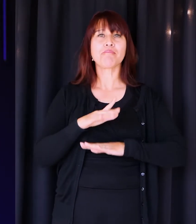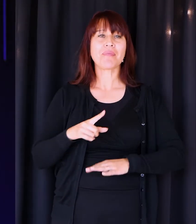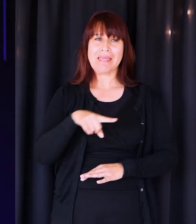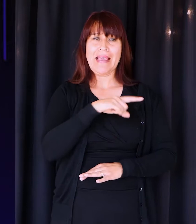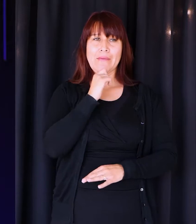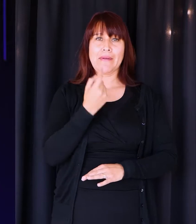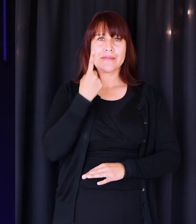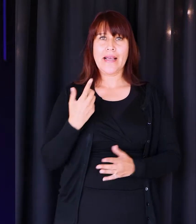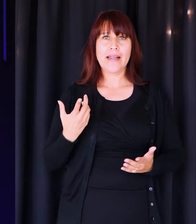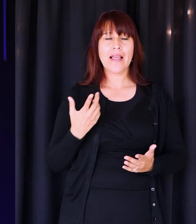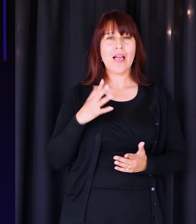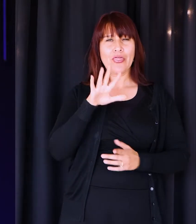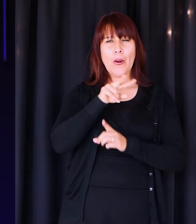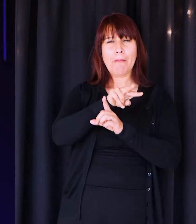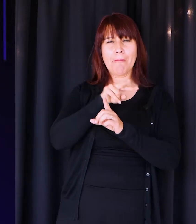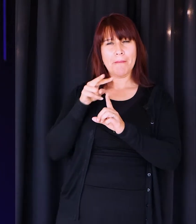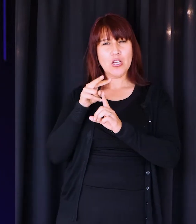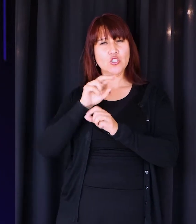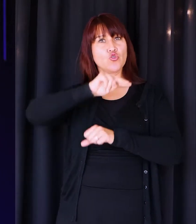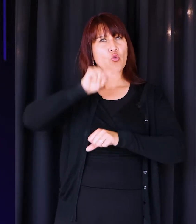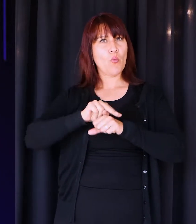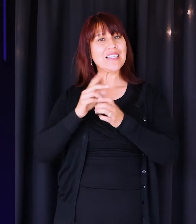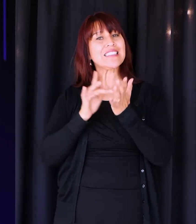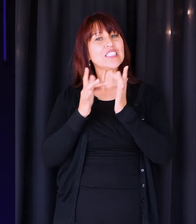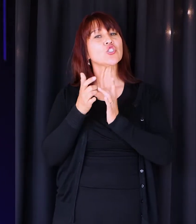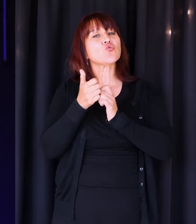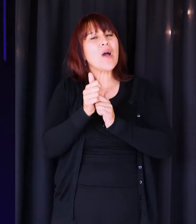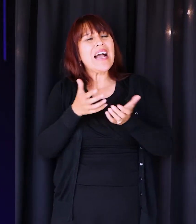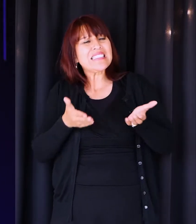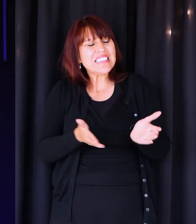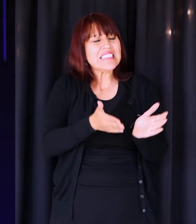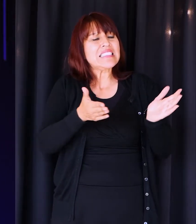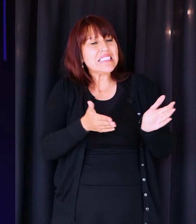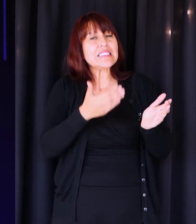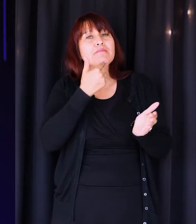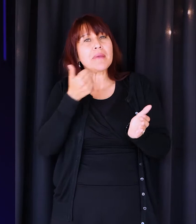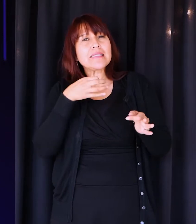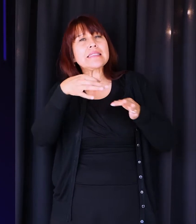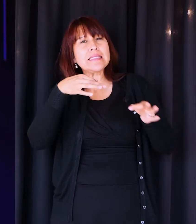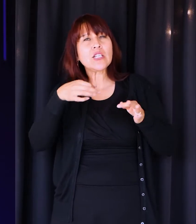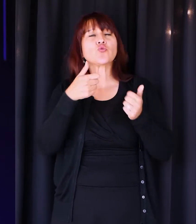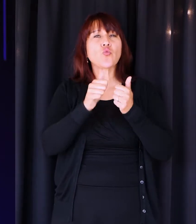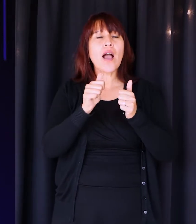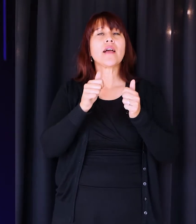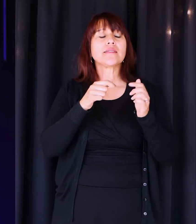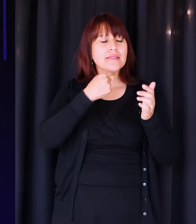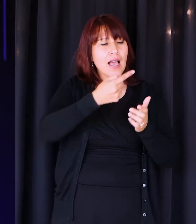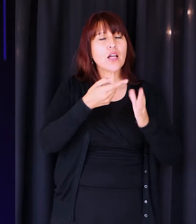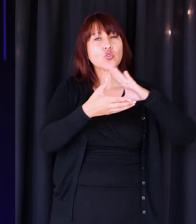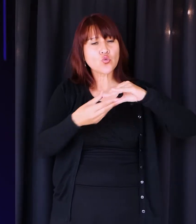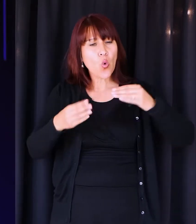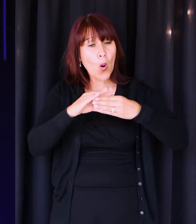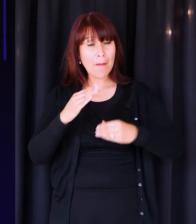getting it. Again, their paradigm is normal and Jesus is trying his best. So what he does is he uses a series of stories. He says,